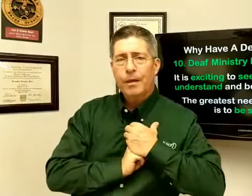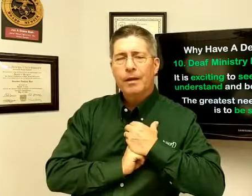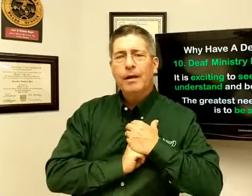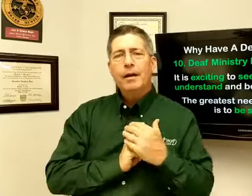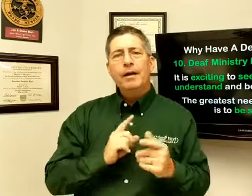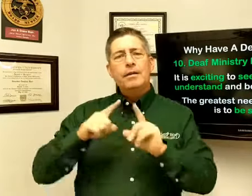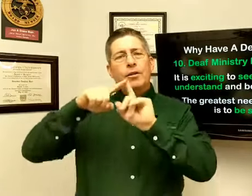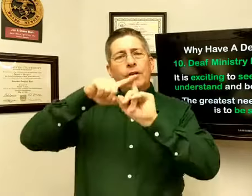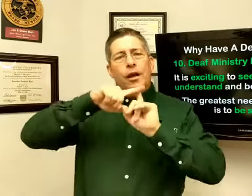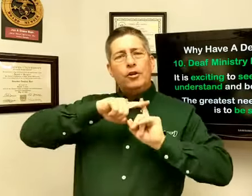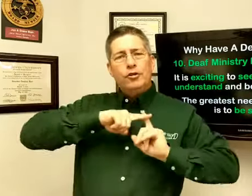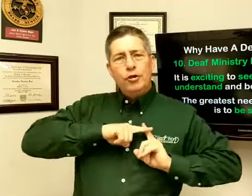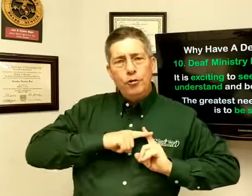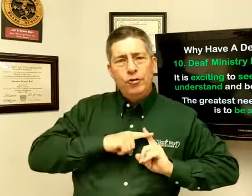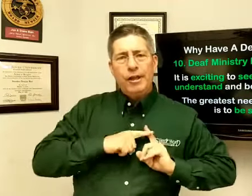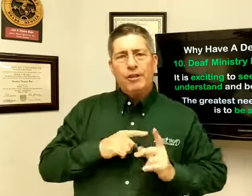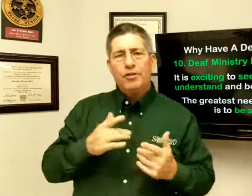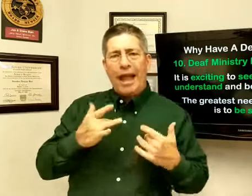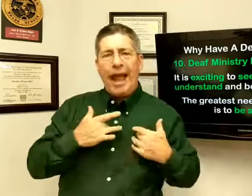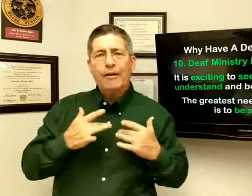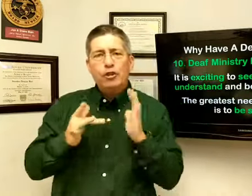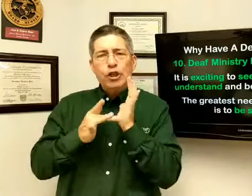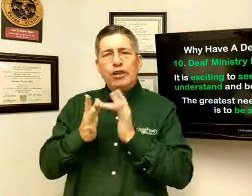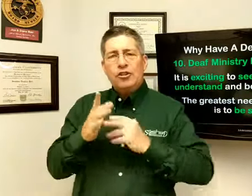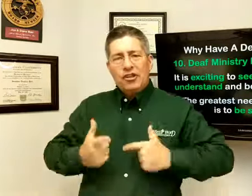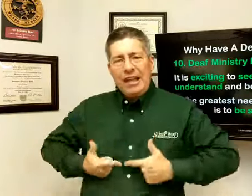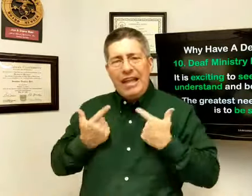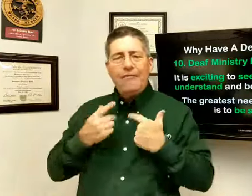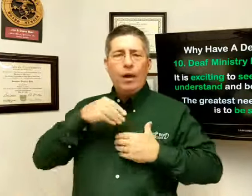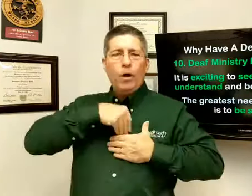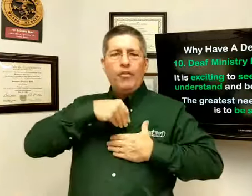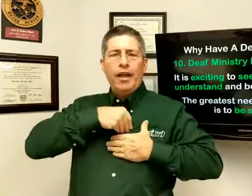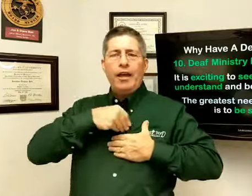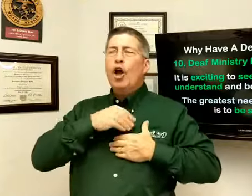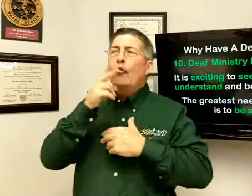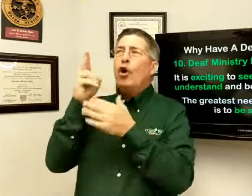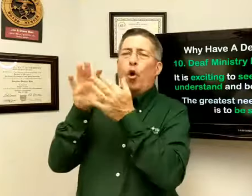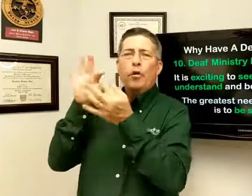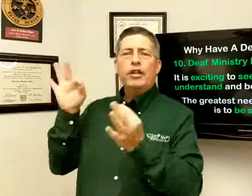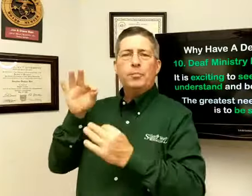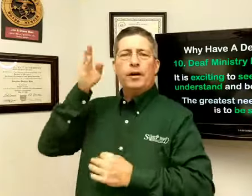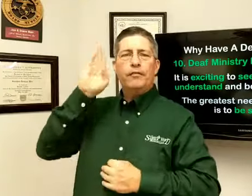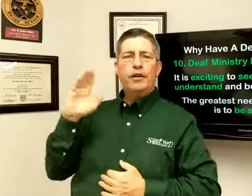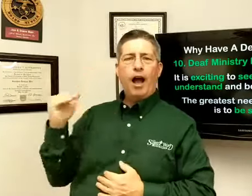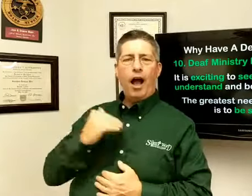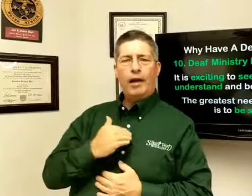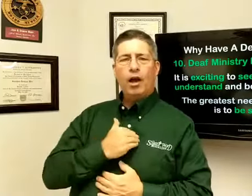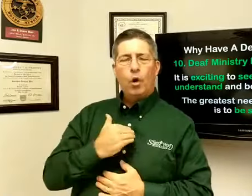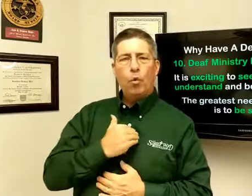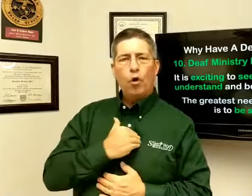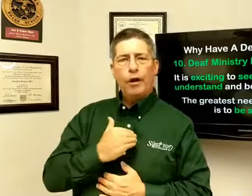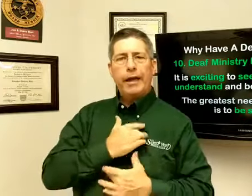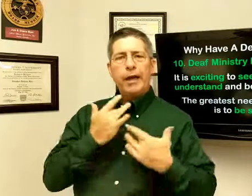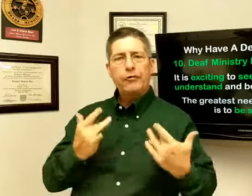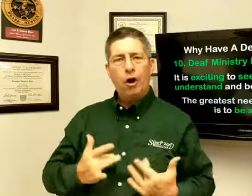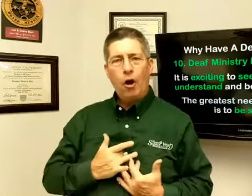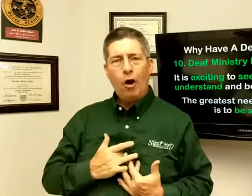To do this. To have Jesus living within the Holy Spirit of God working in the heart.